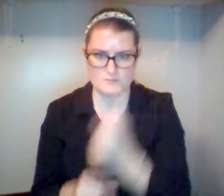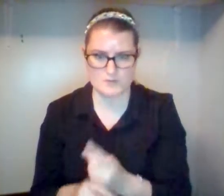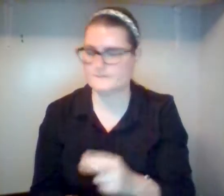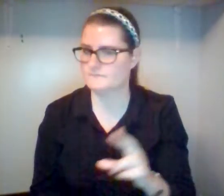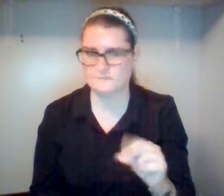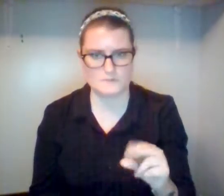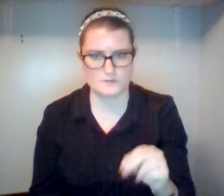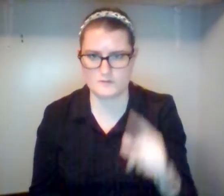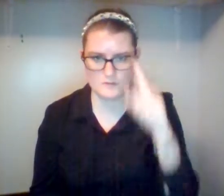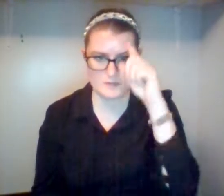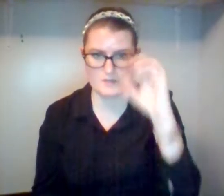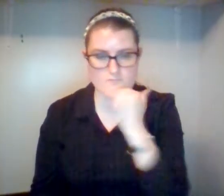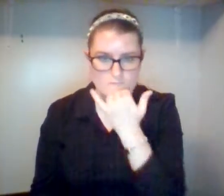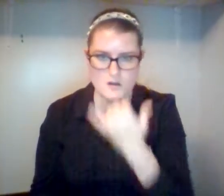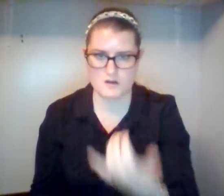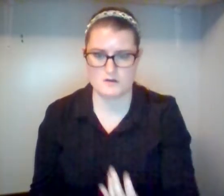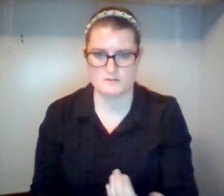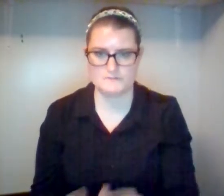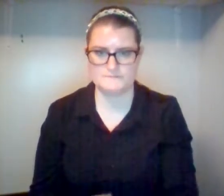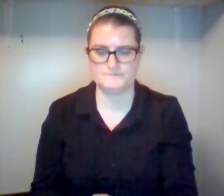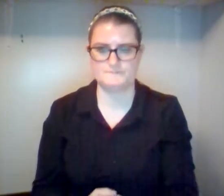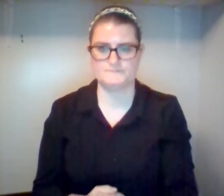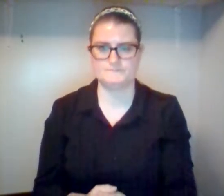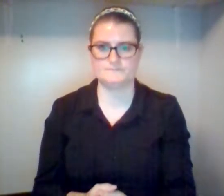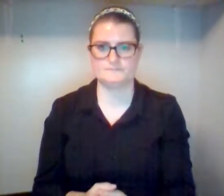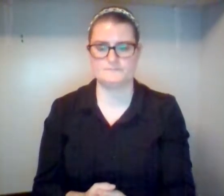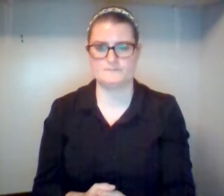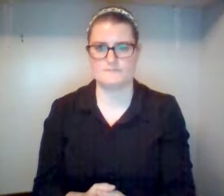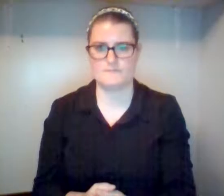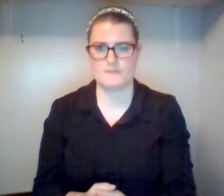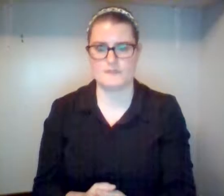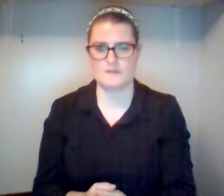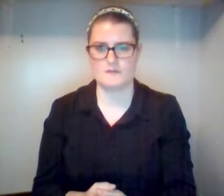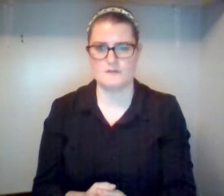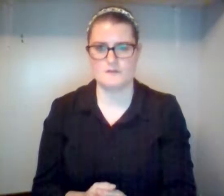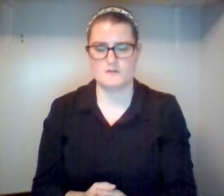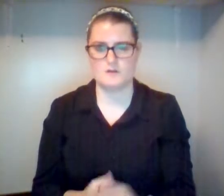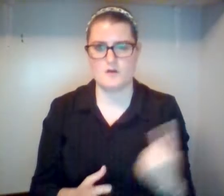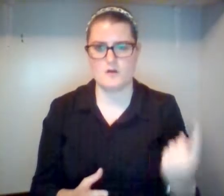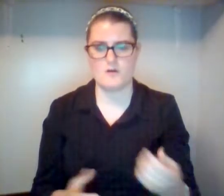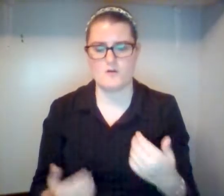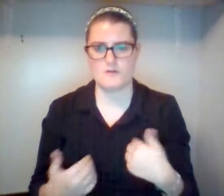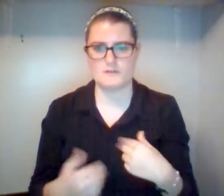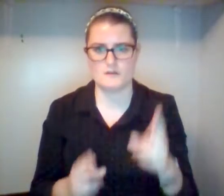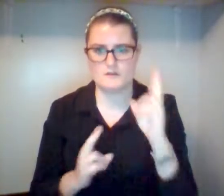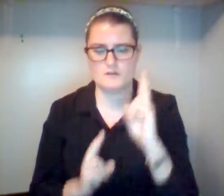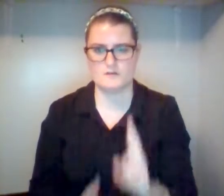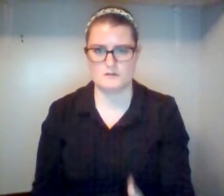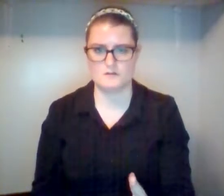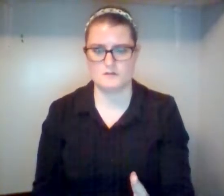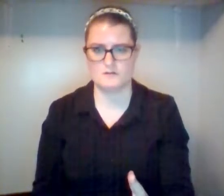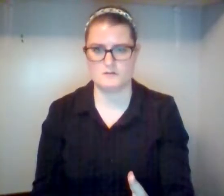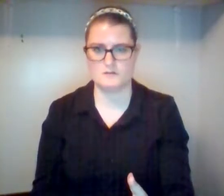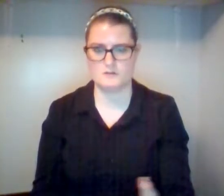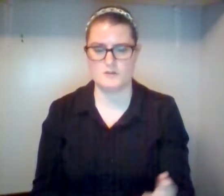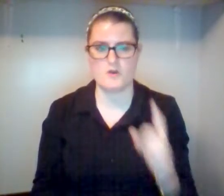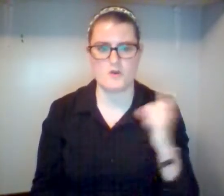among the Gentiles honorable, so that when they speak against you as evildoers, they may see your good deeds and glorify God on the day of